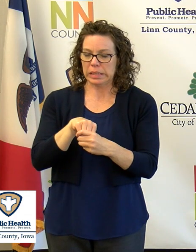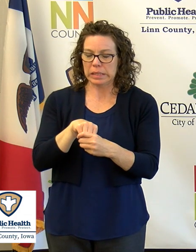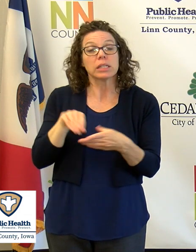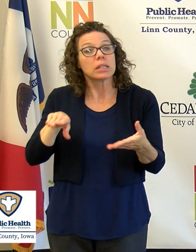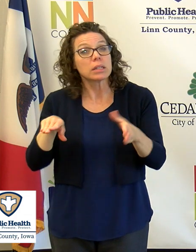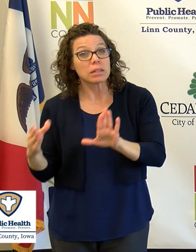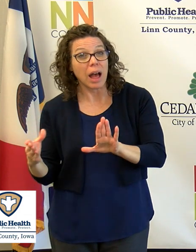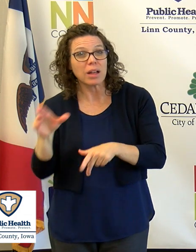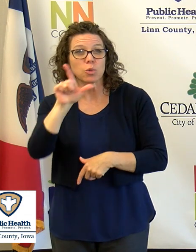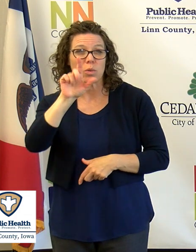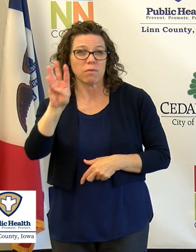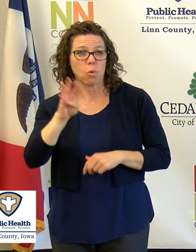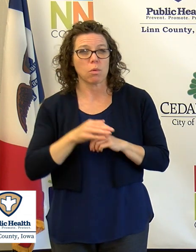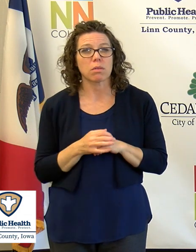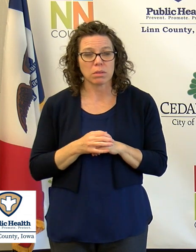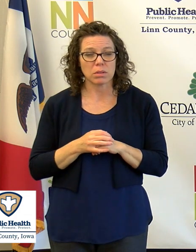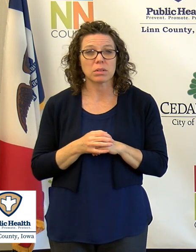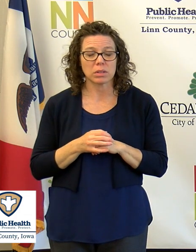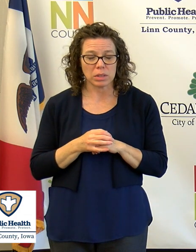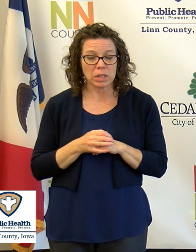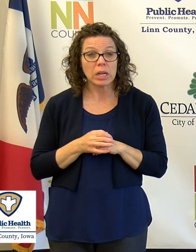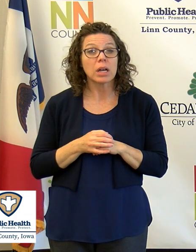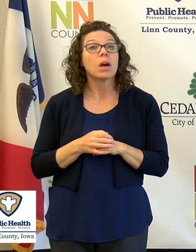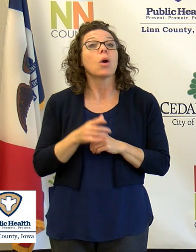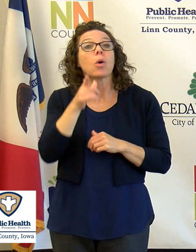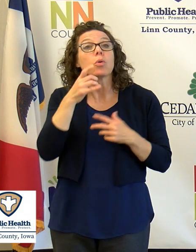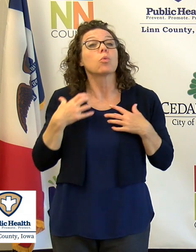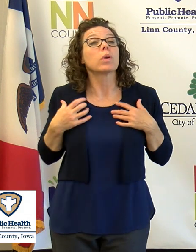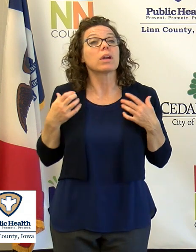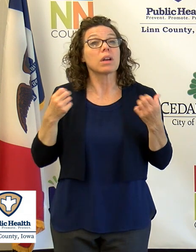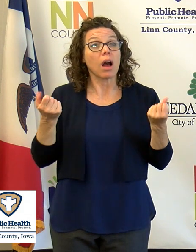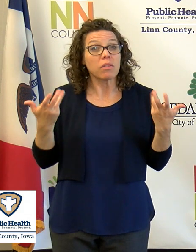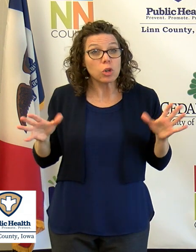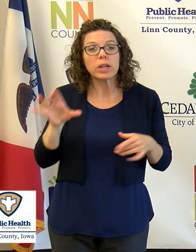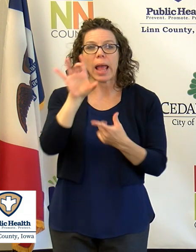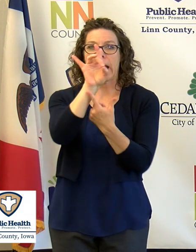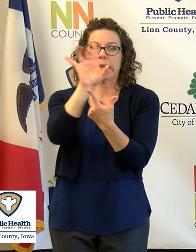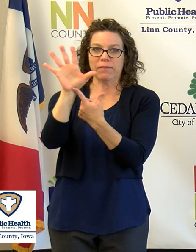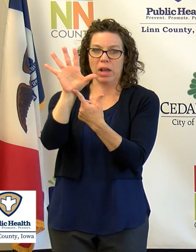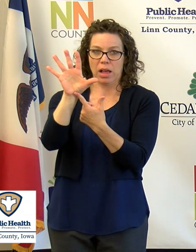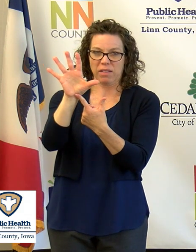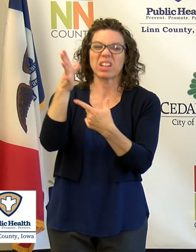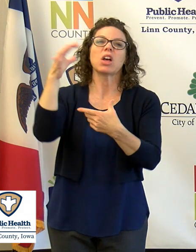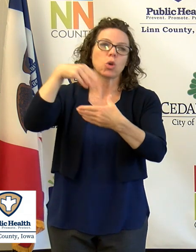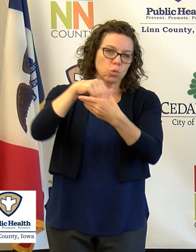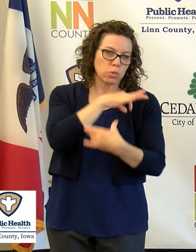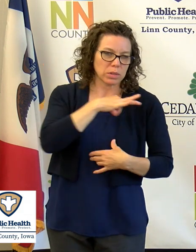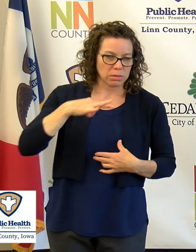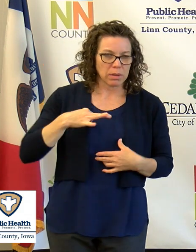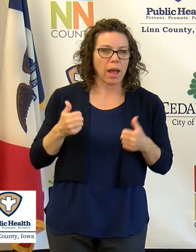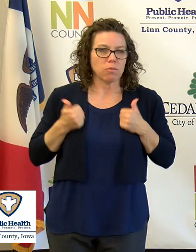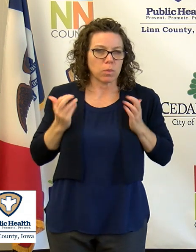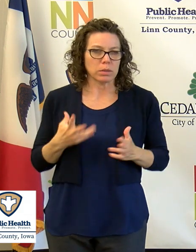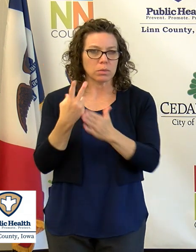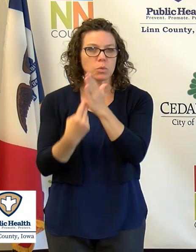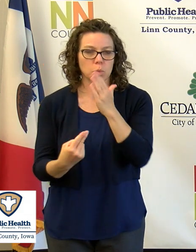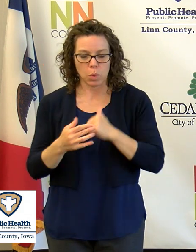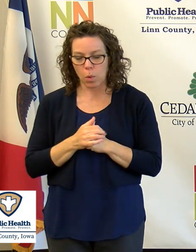and 85 staff and residents have recovered. At Lynn Manor